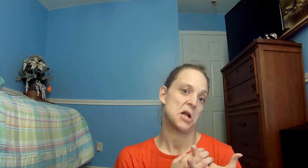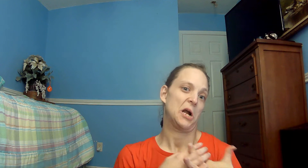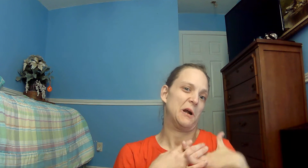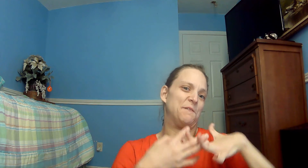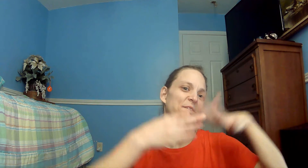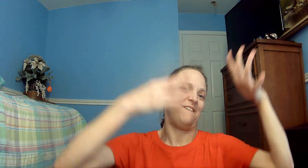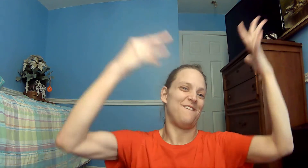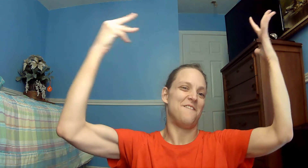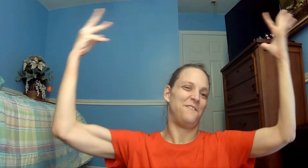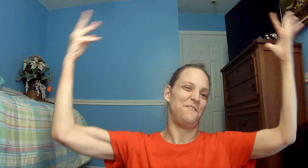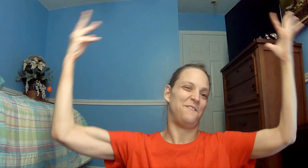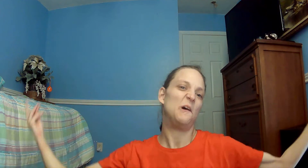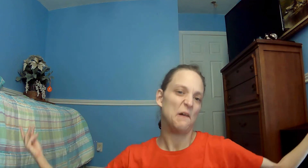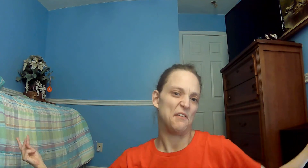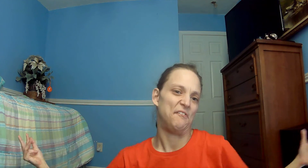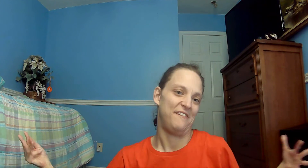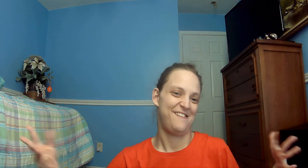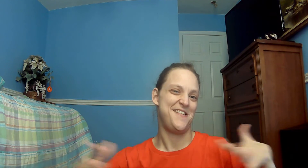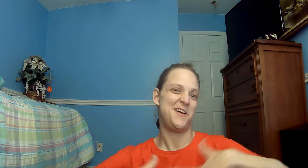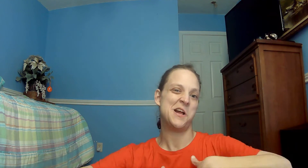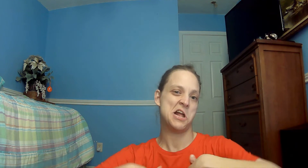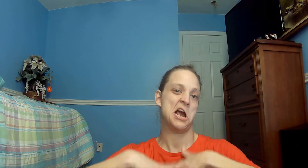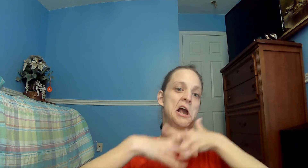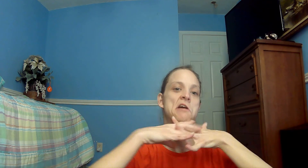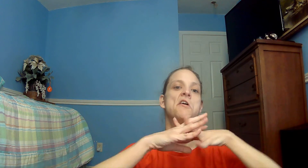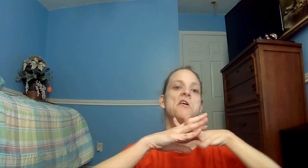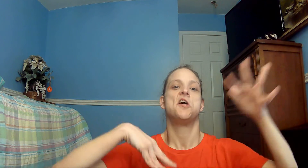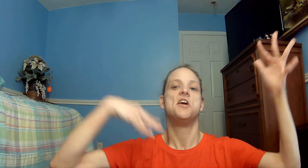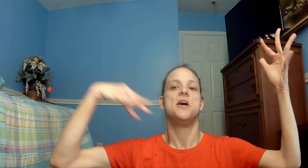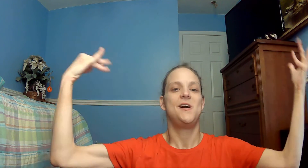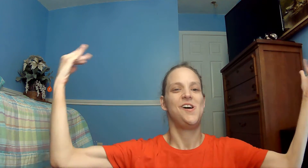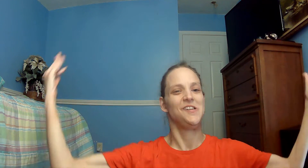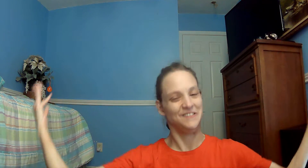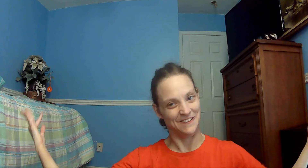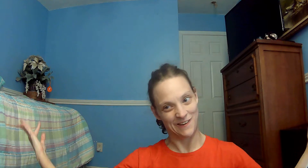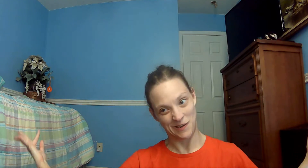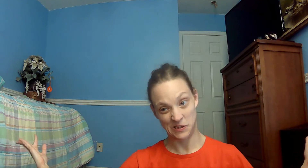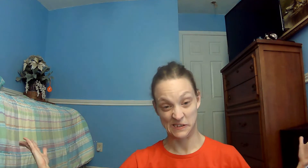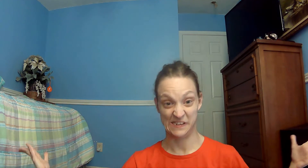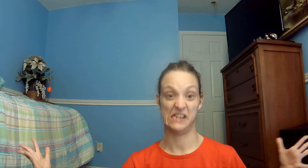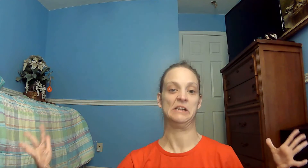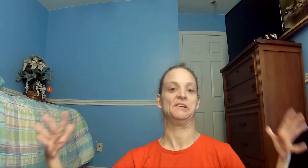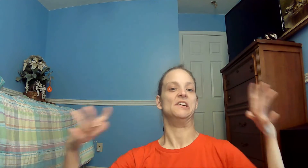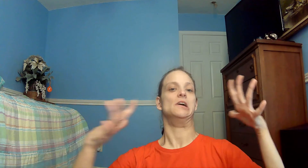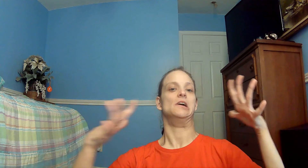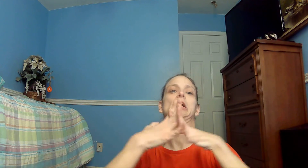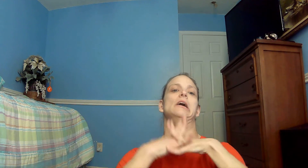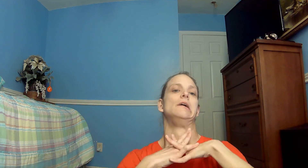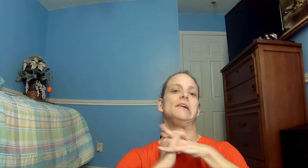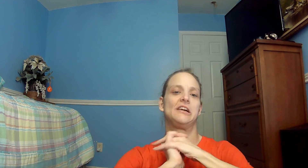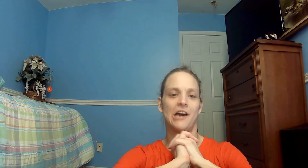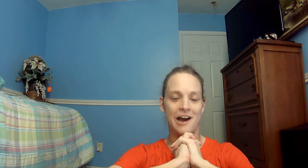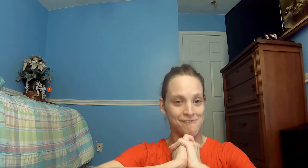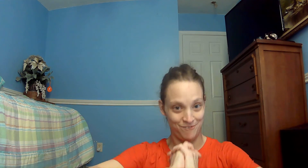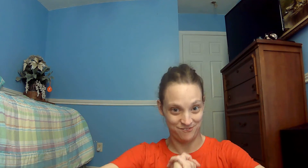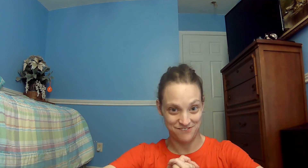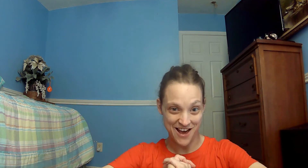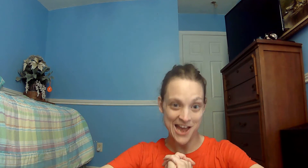one and only Son from the Father, full of grace and truth. Come back